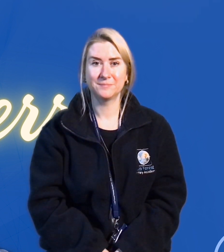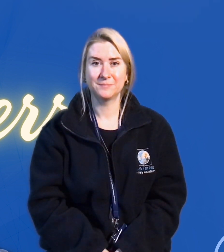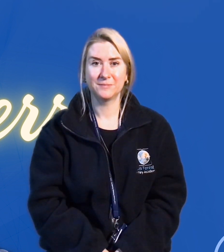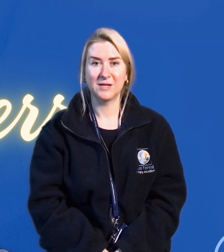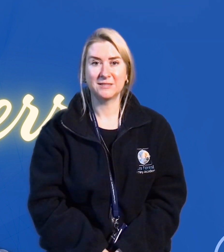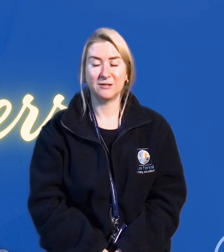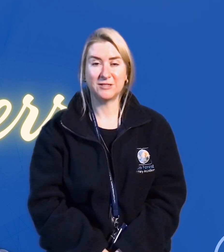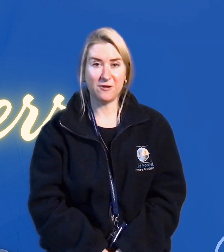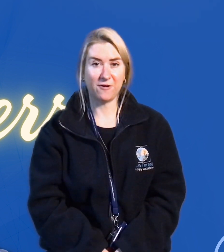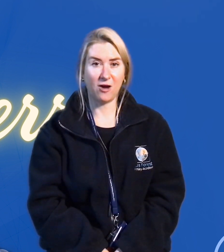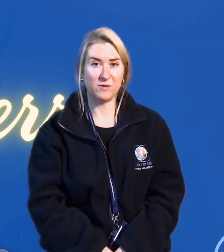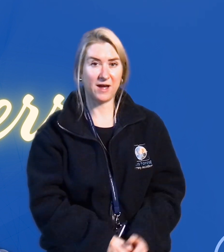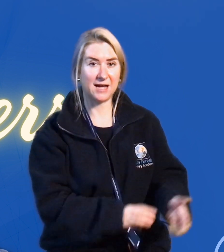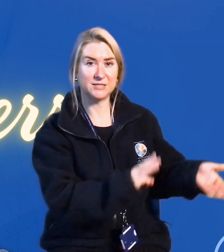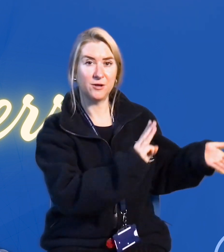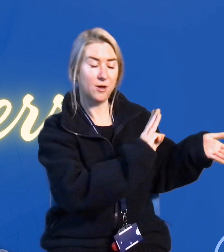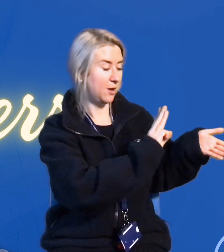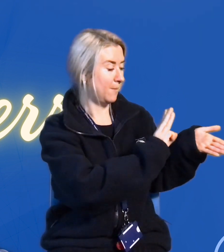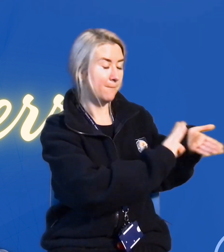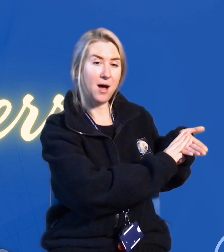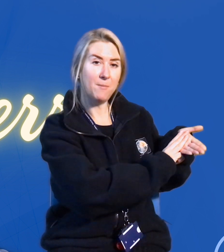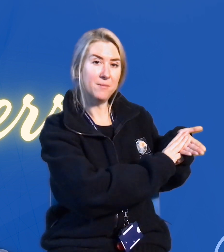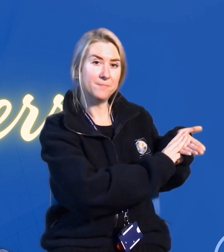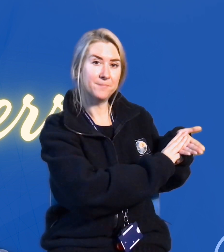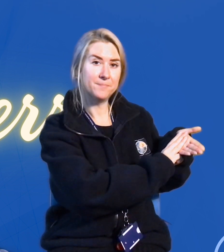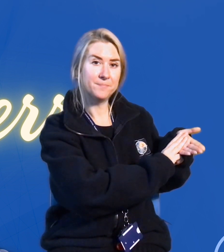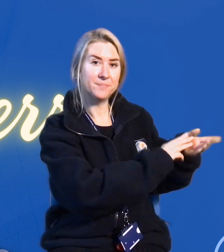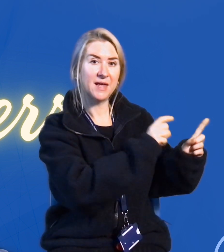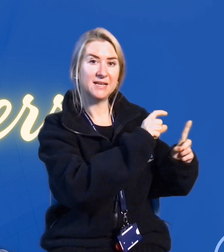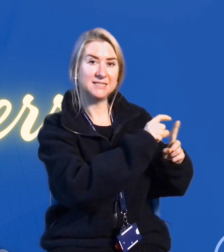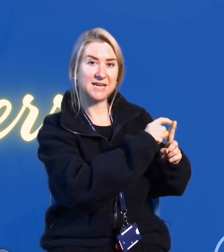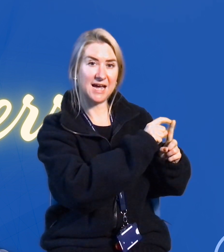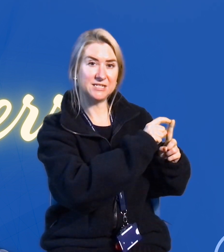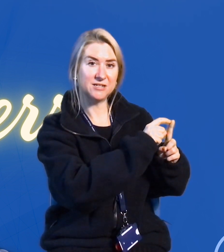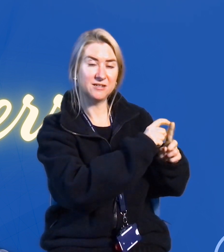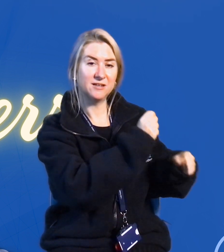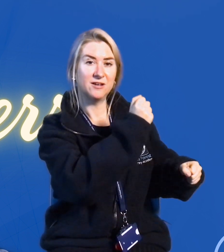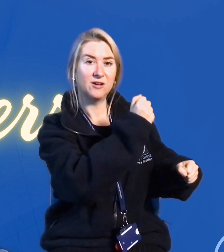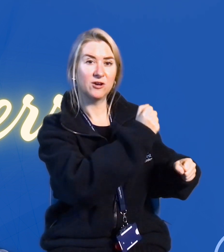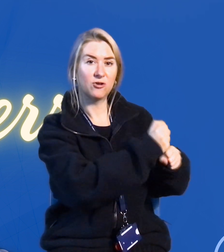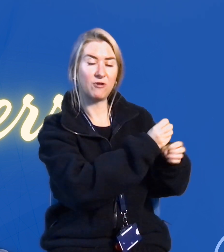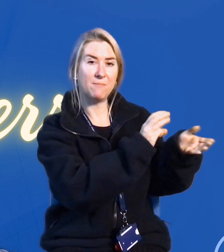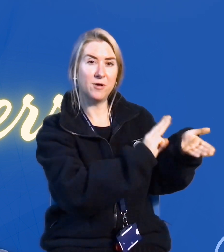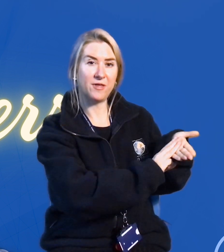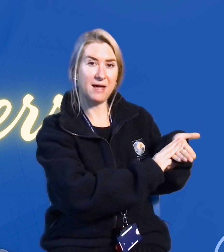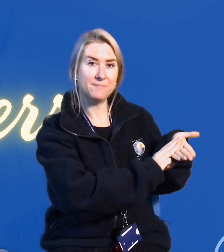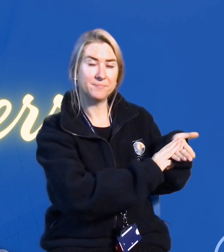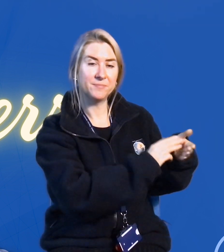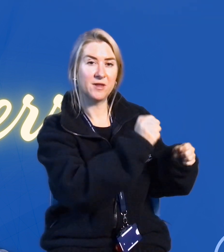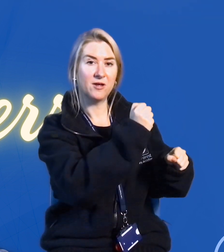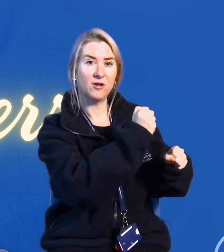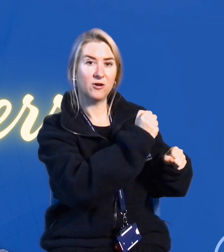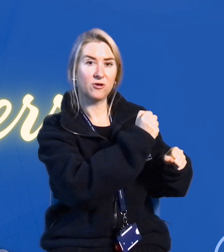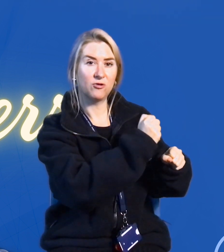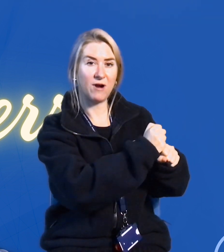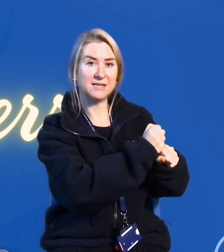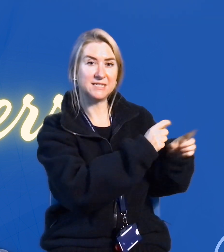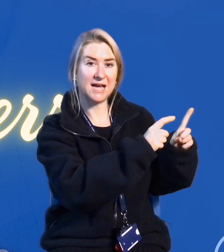So, so far we've had mum, dad, grandmother, granddad,